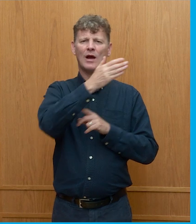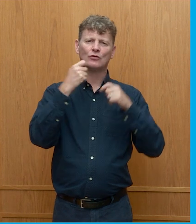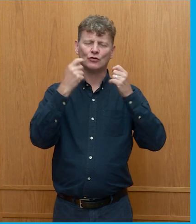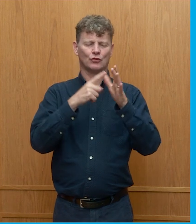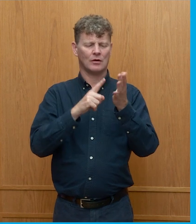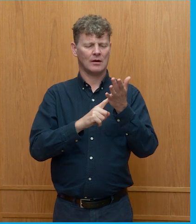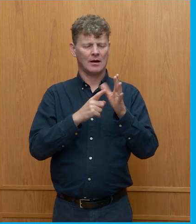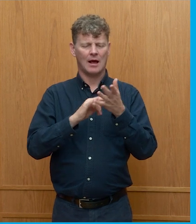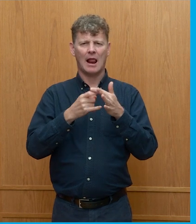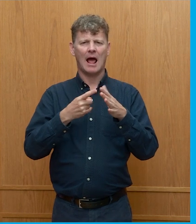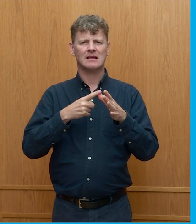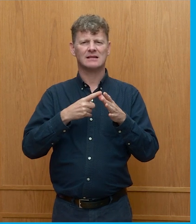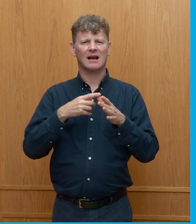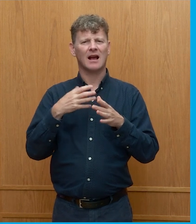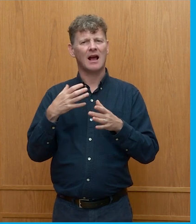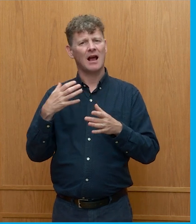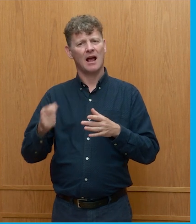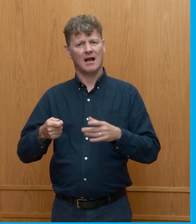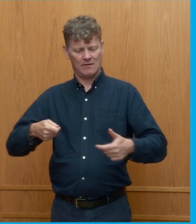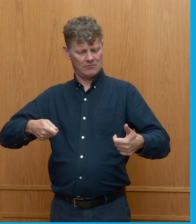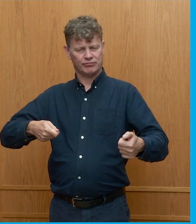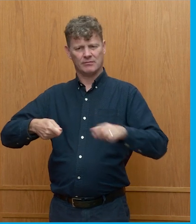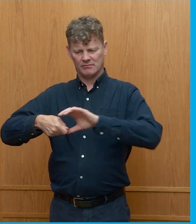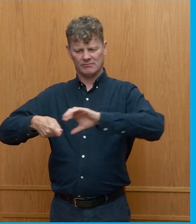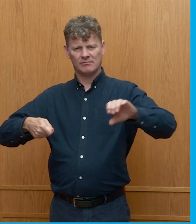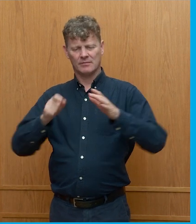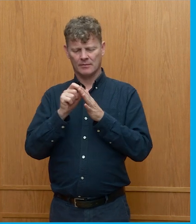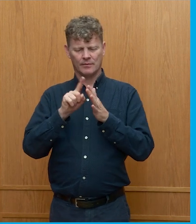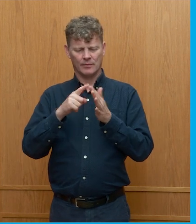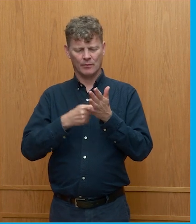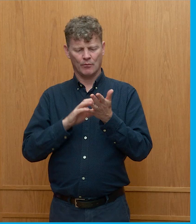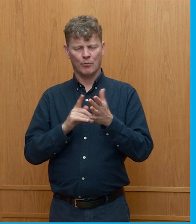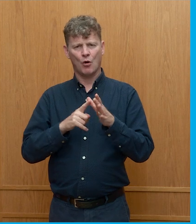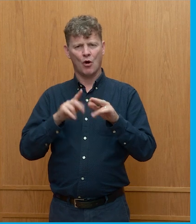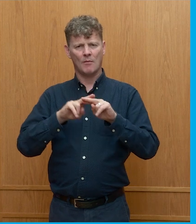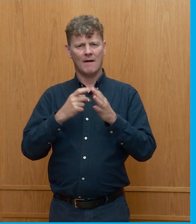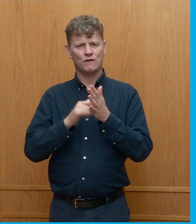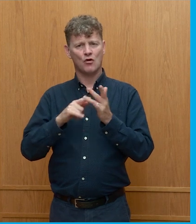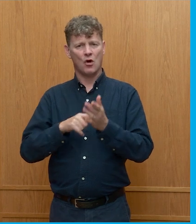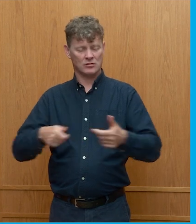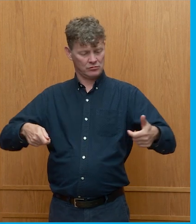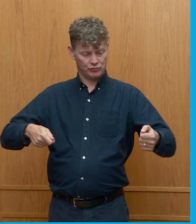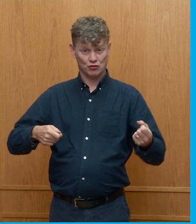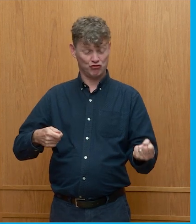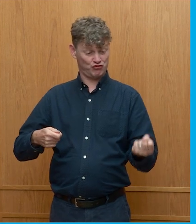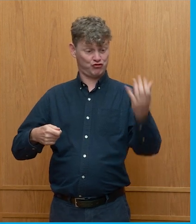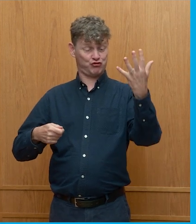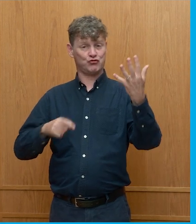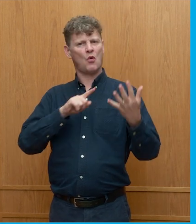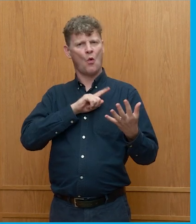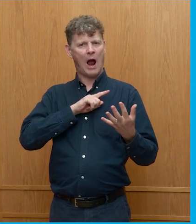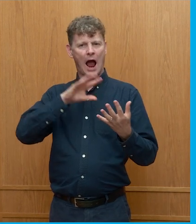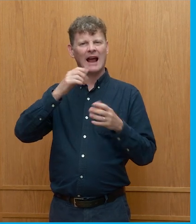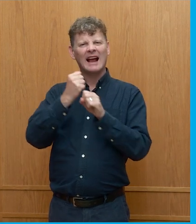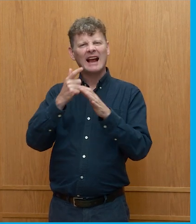stick and lit it and it burned like a gas torch because effectively there was so much gas in it that it could burn like a